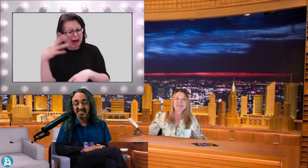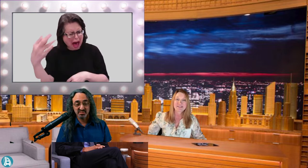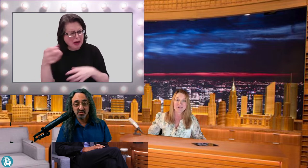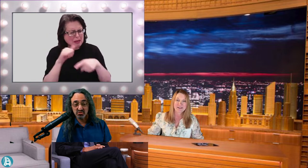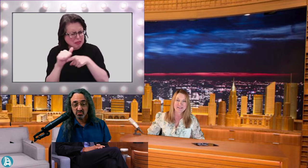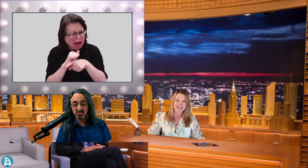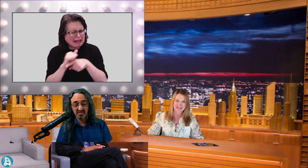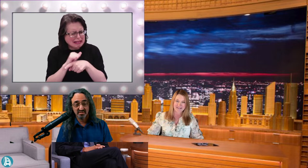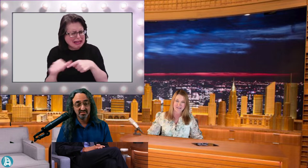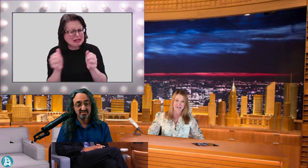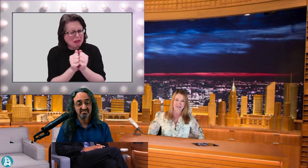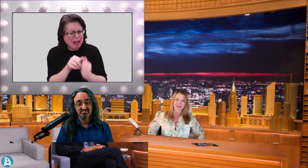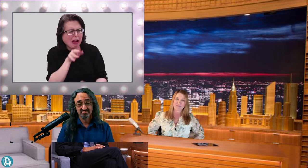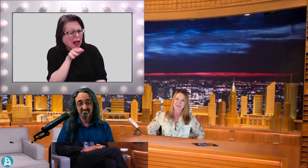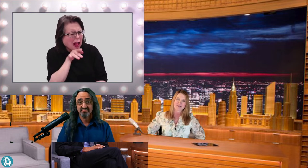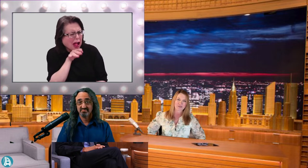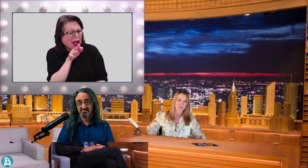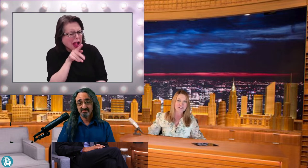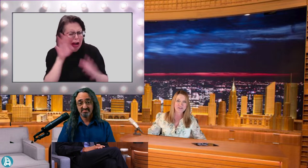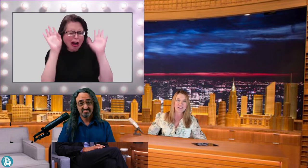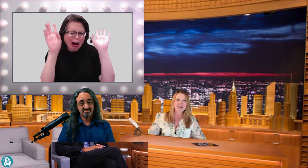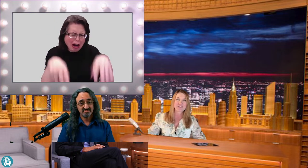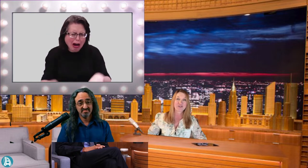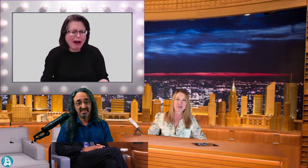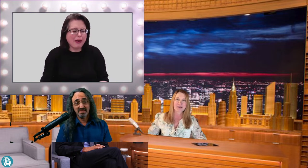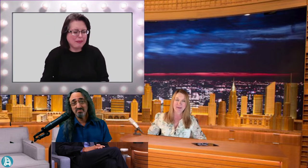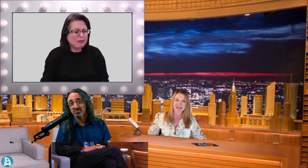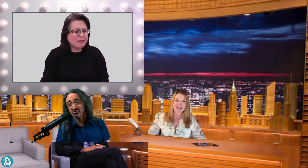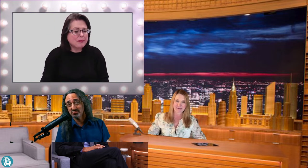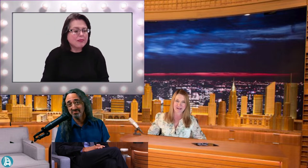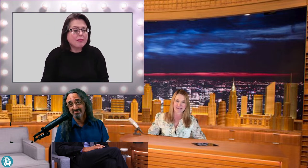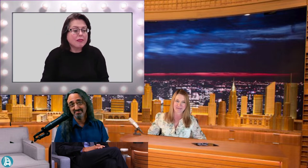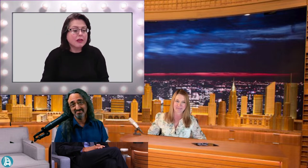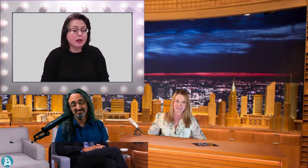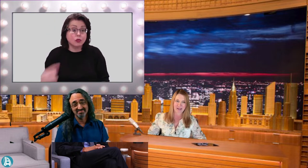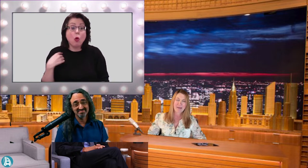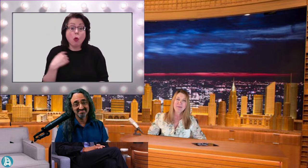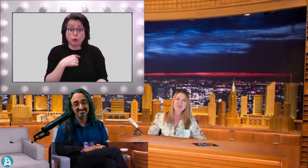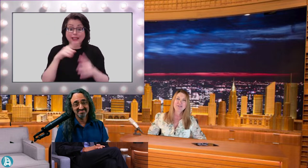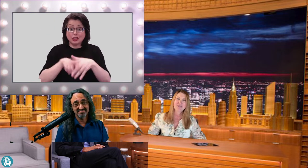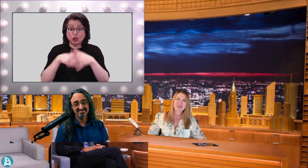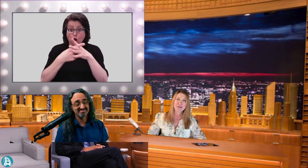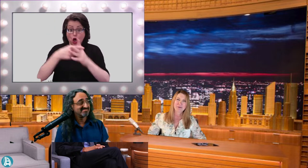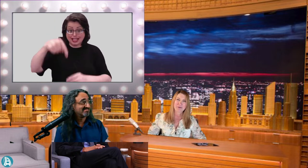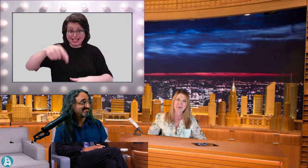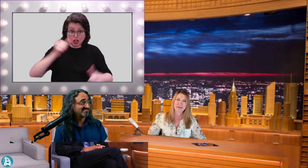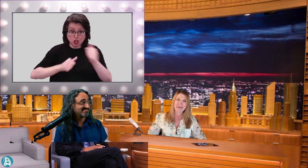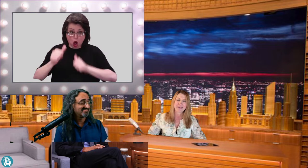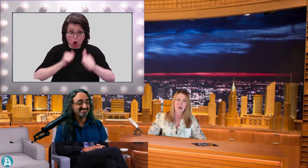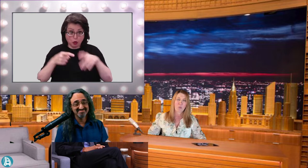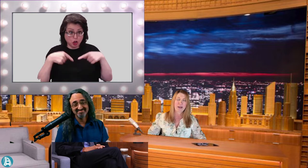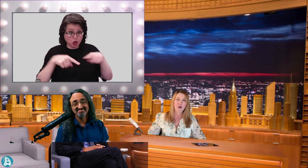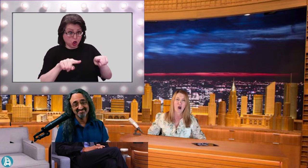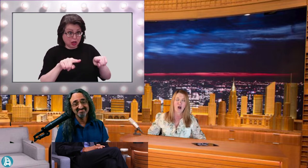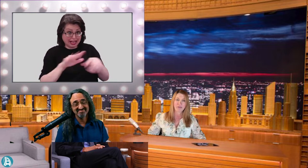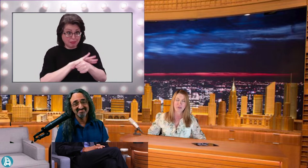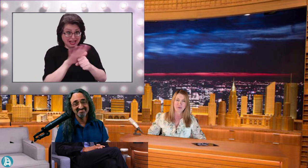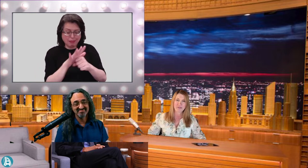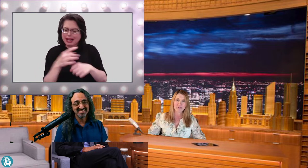It's been too long. We started this during the pandemic. I missed missed you too! We are all, the three of